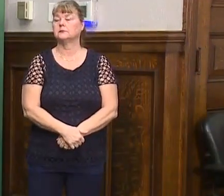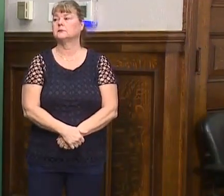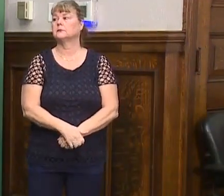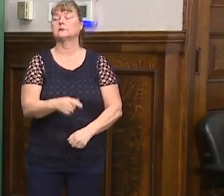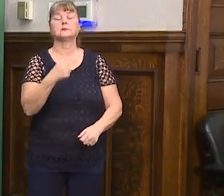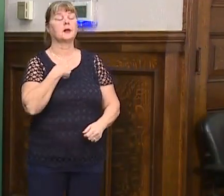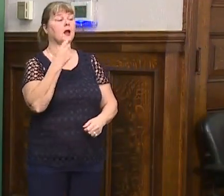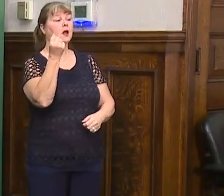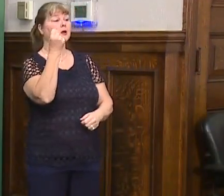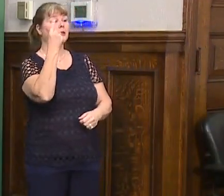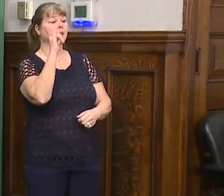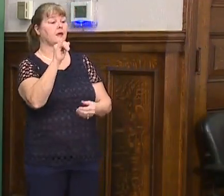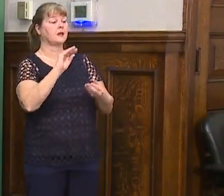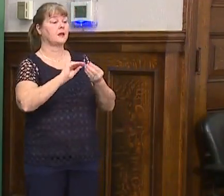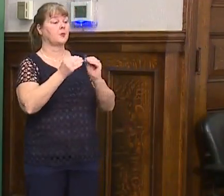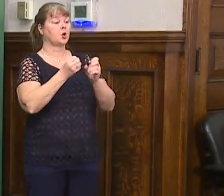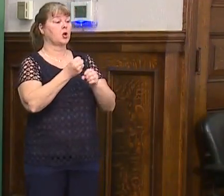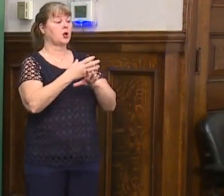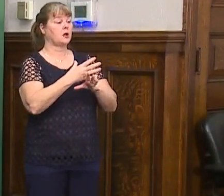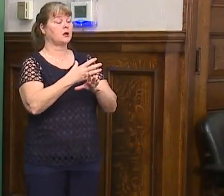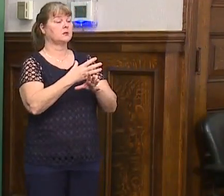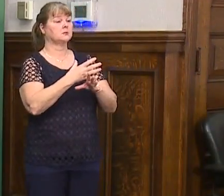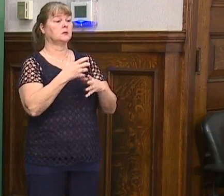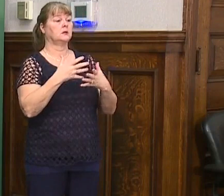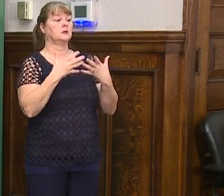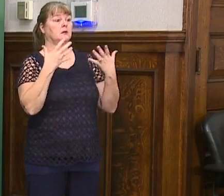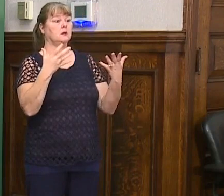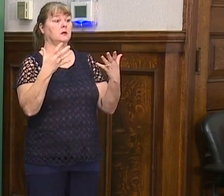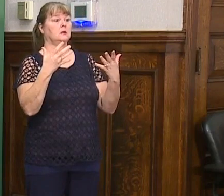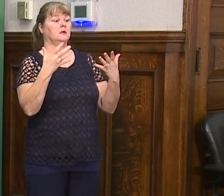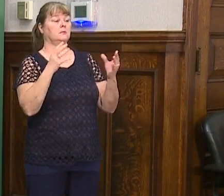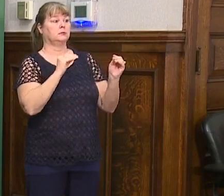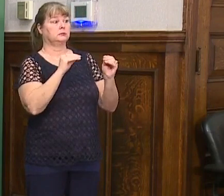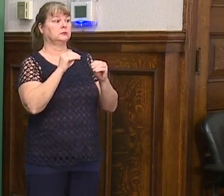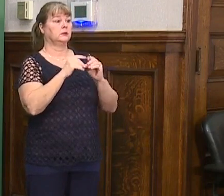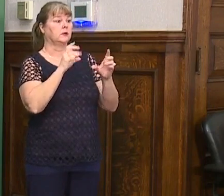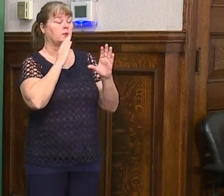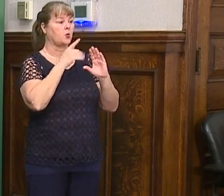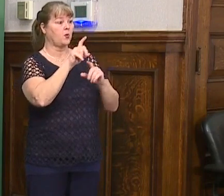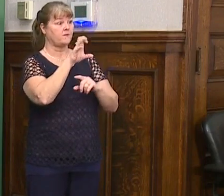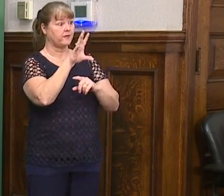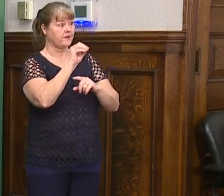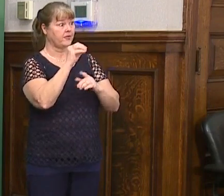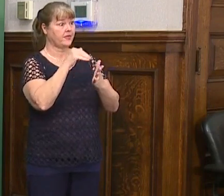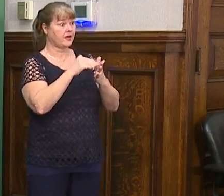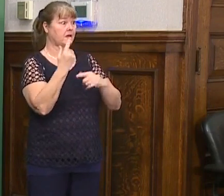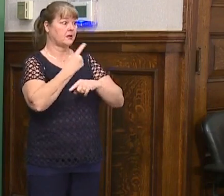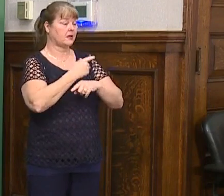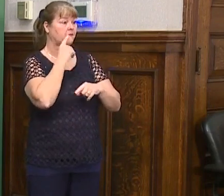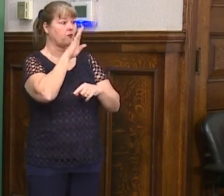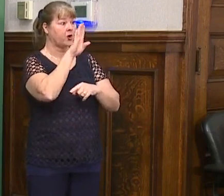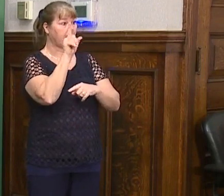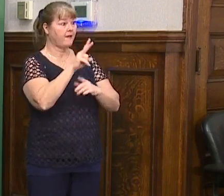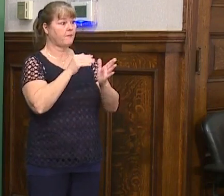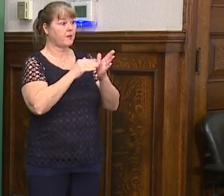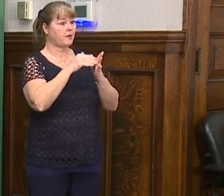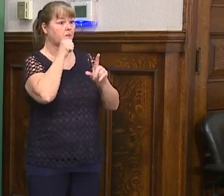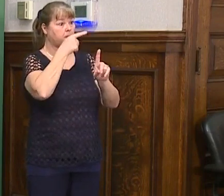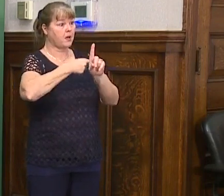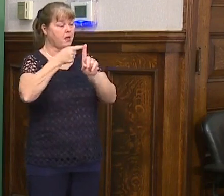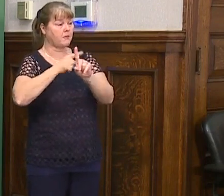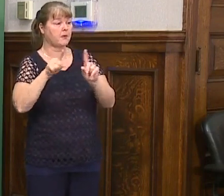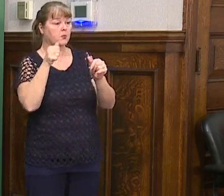And I understand that numbers caused a lot of consternation in the community. $150,000 a day sounds a lot, $4.5 million a month.